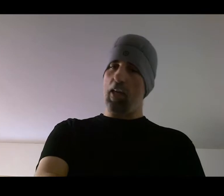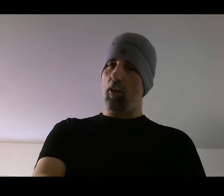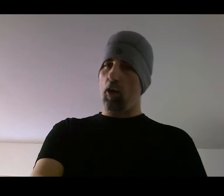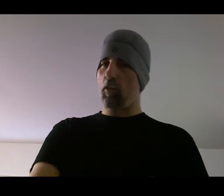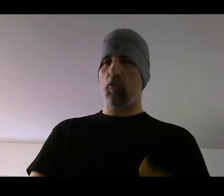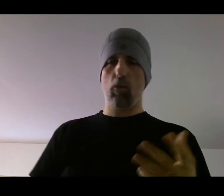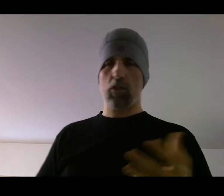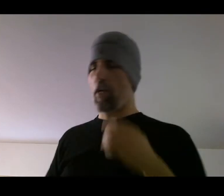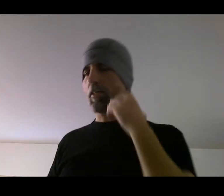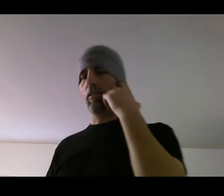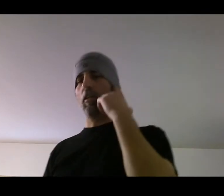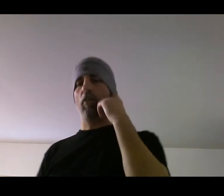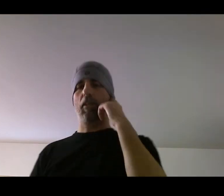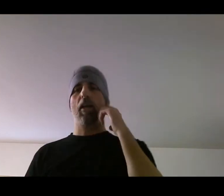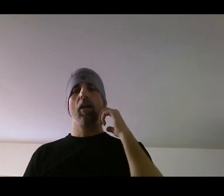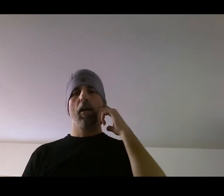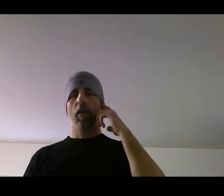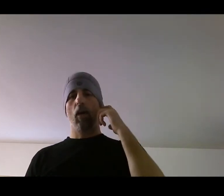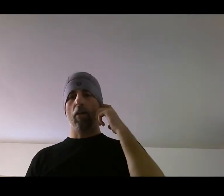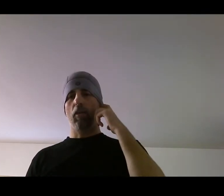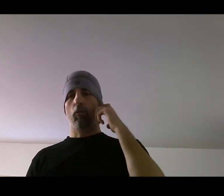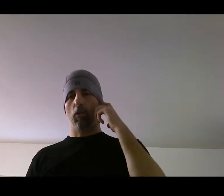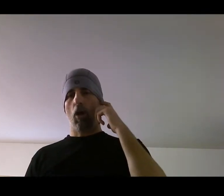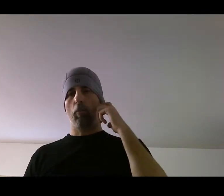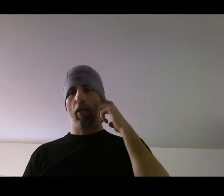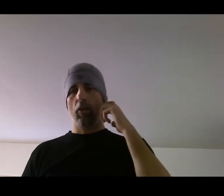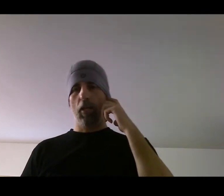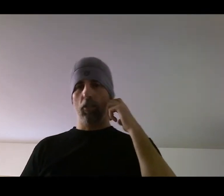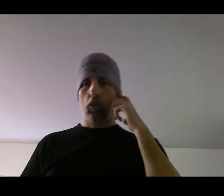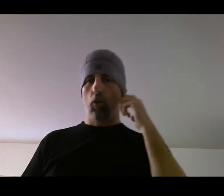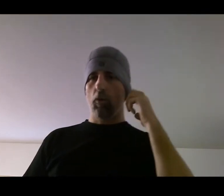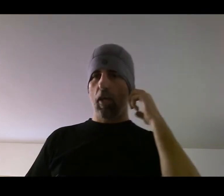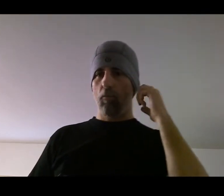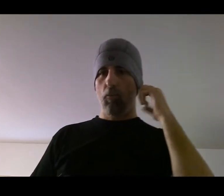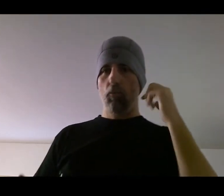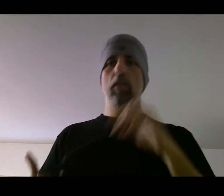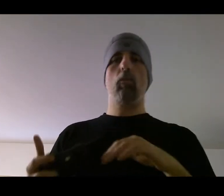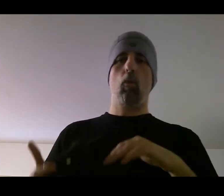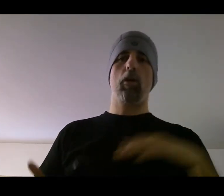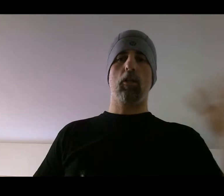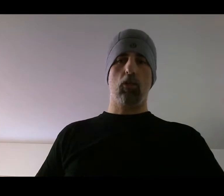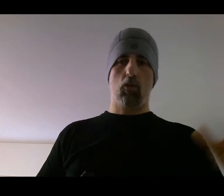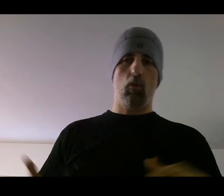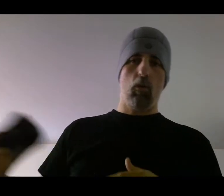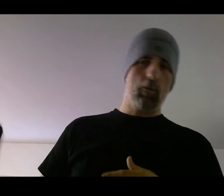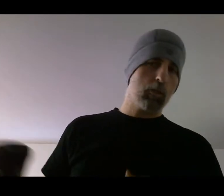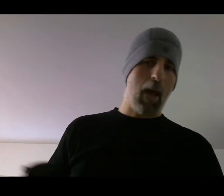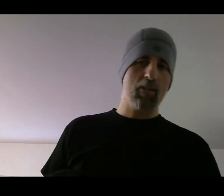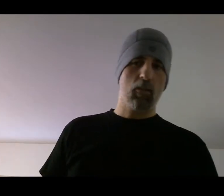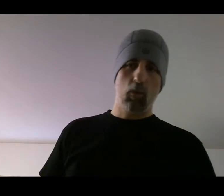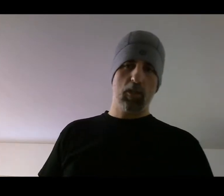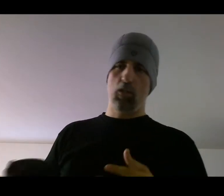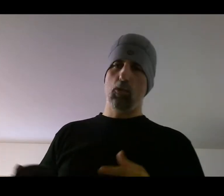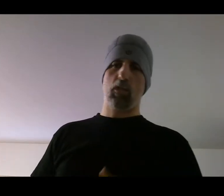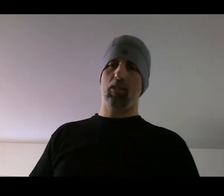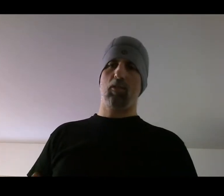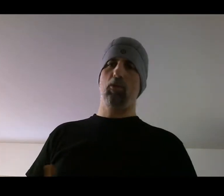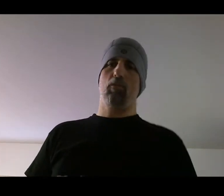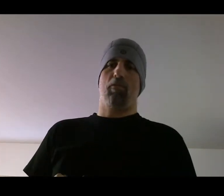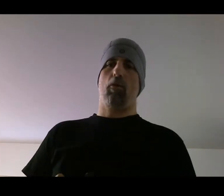art to throw the straights and stuff like that, I think it was a lot better and showed and really rewarded control over spazzing. Whereas the new system, you throw